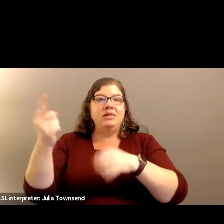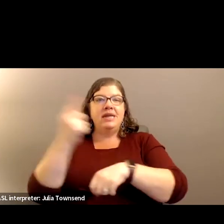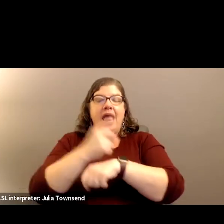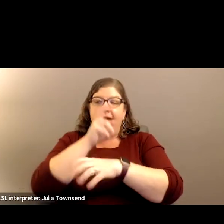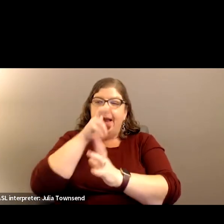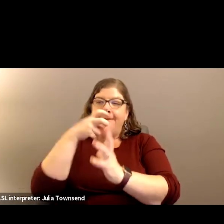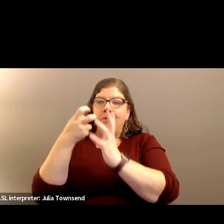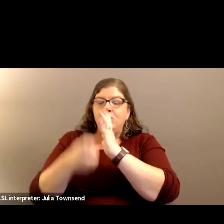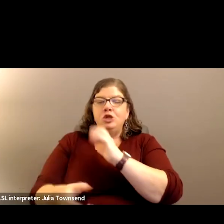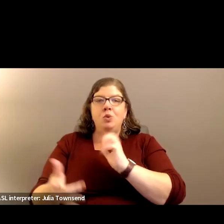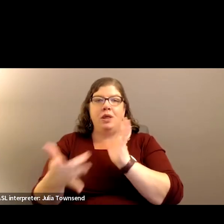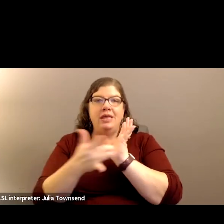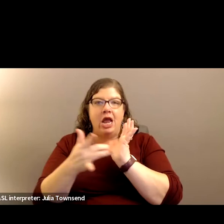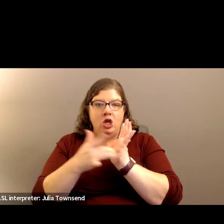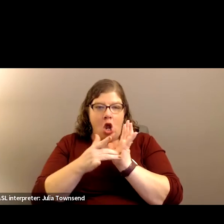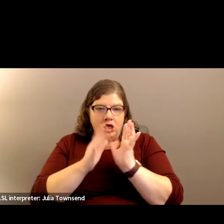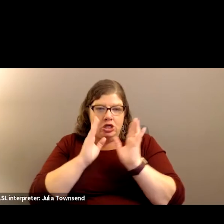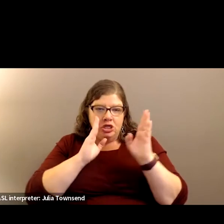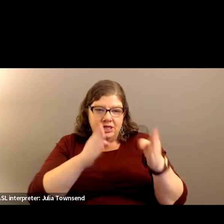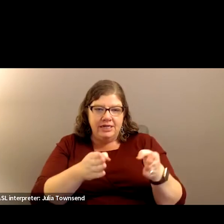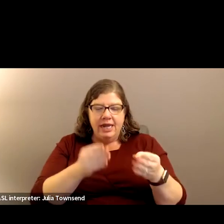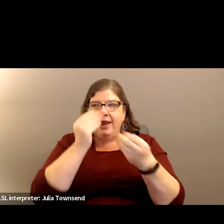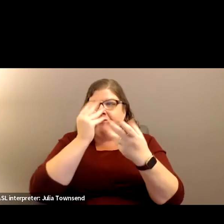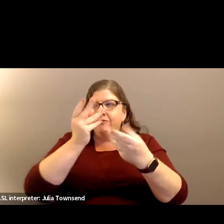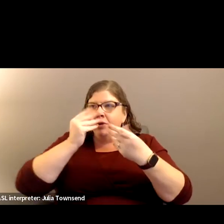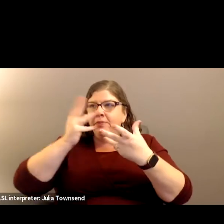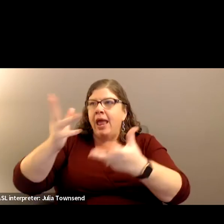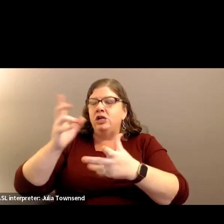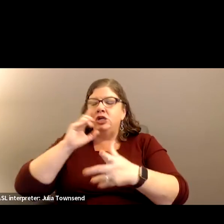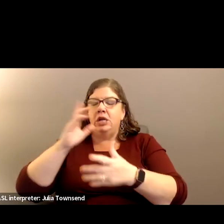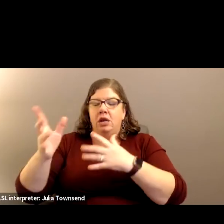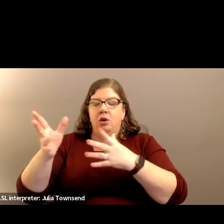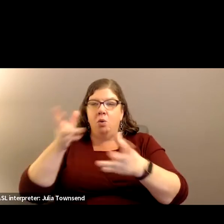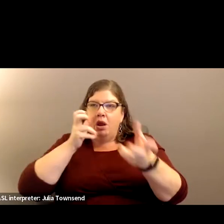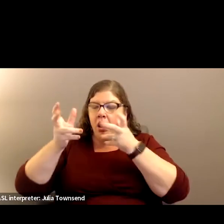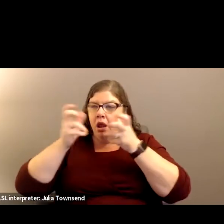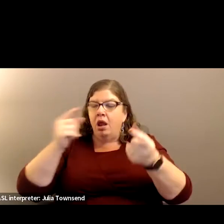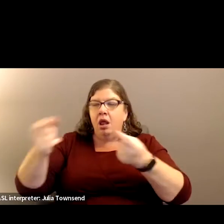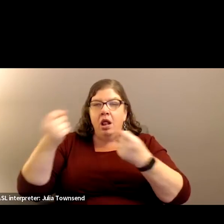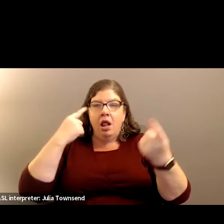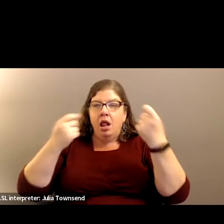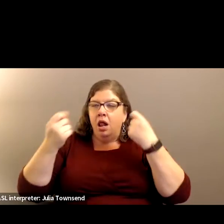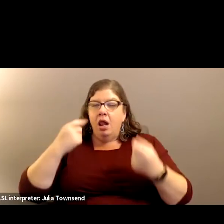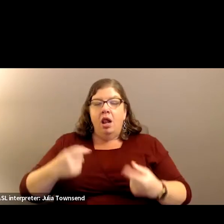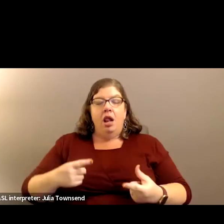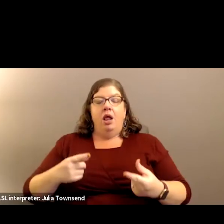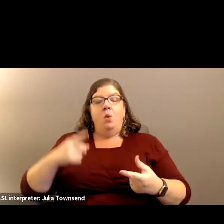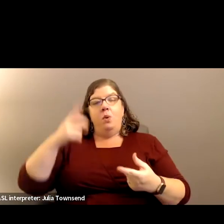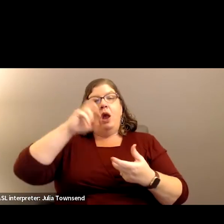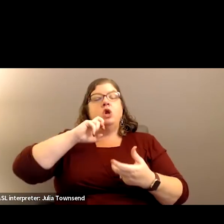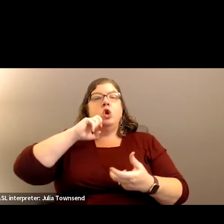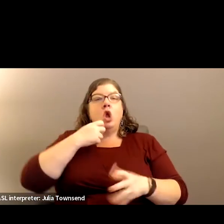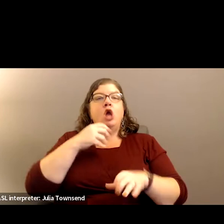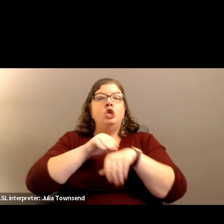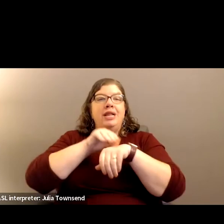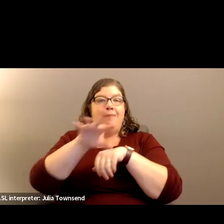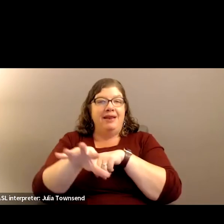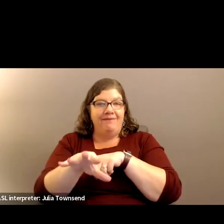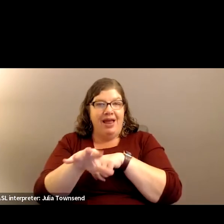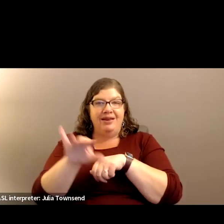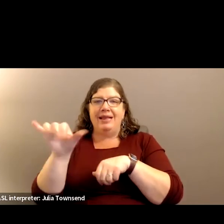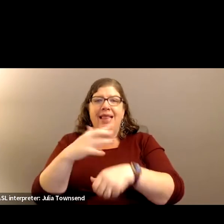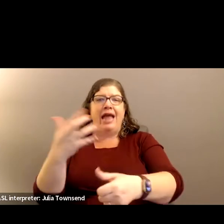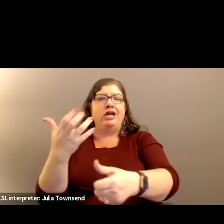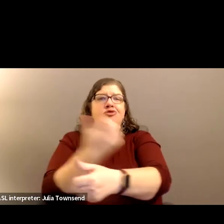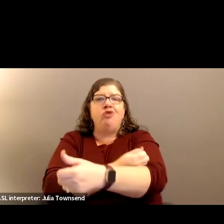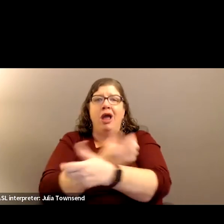with technology and information and stimuli. And we are neurologically being affected like